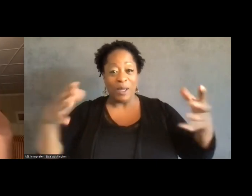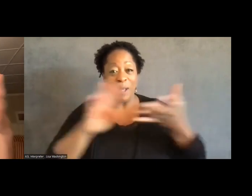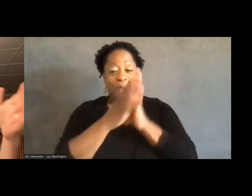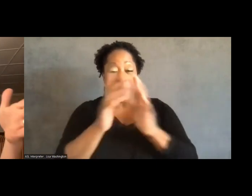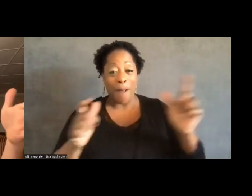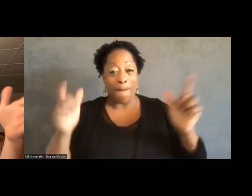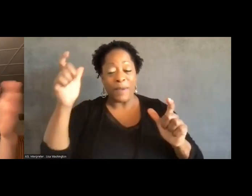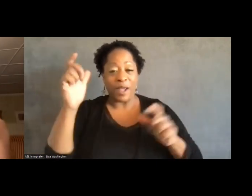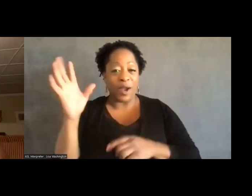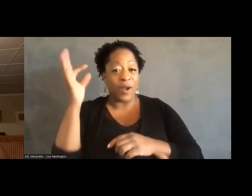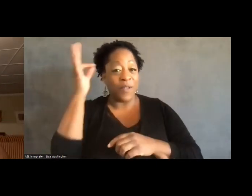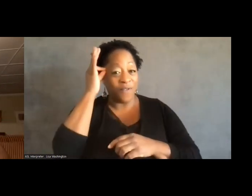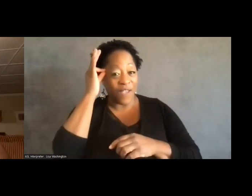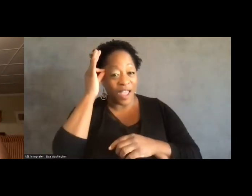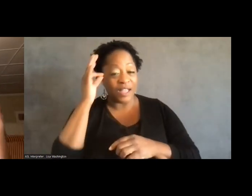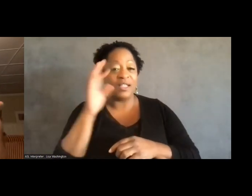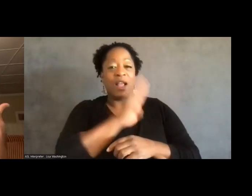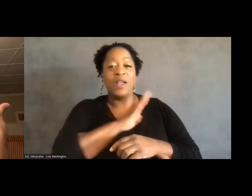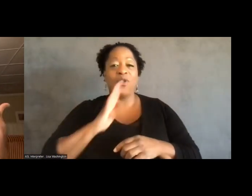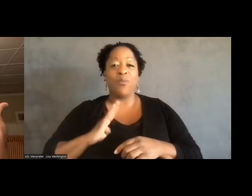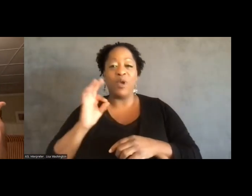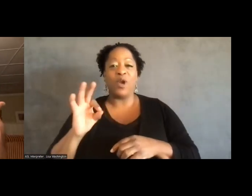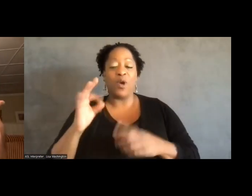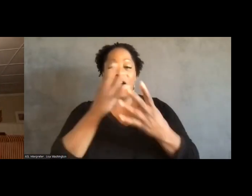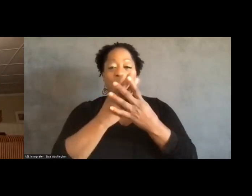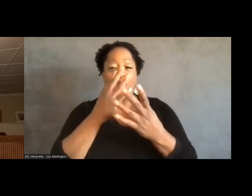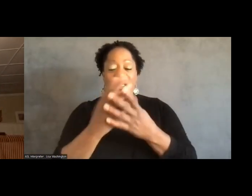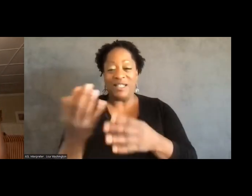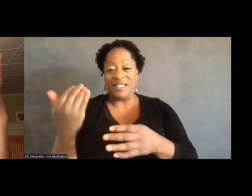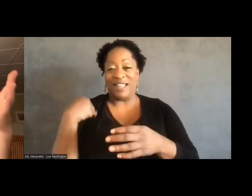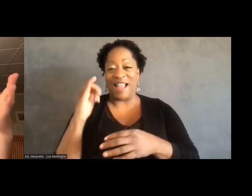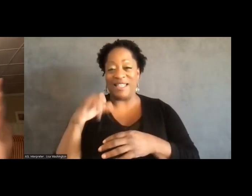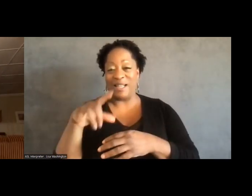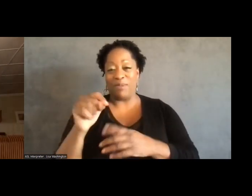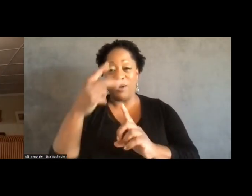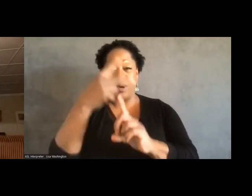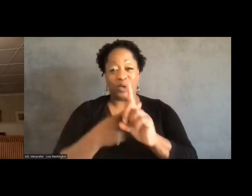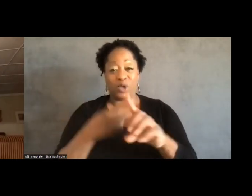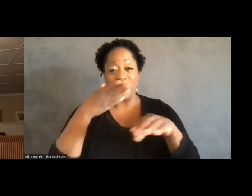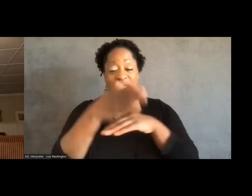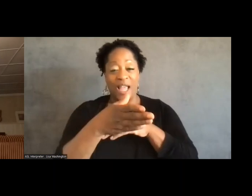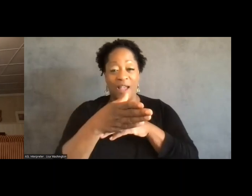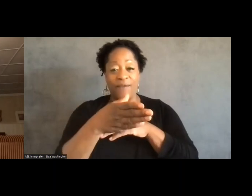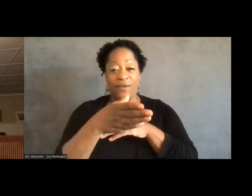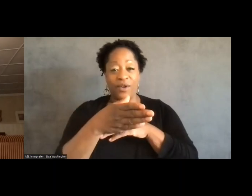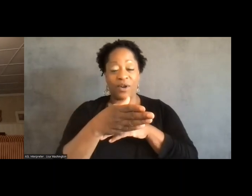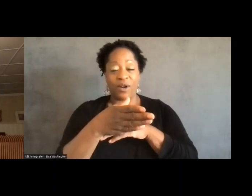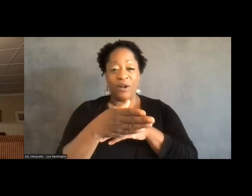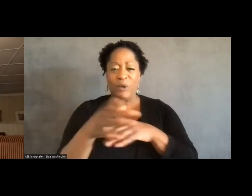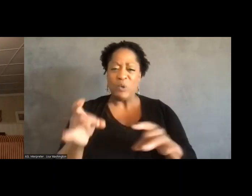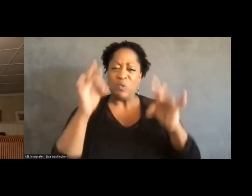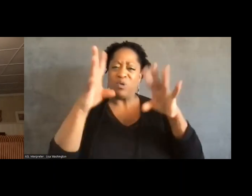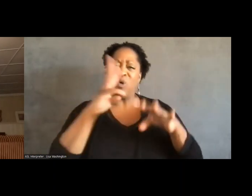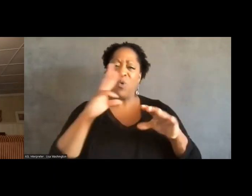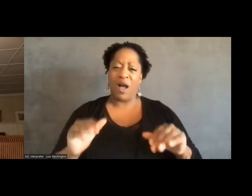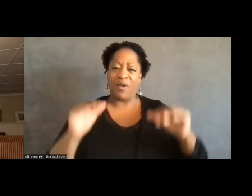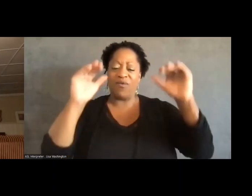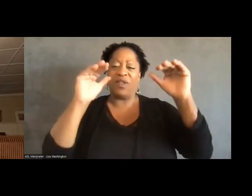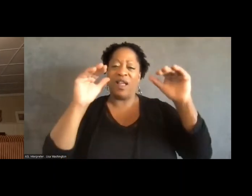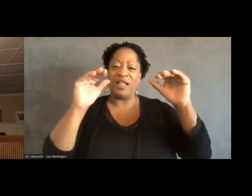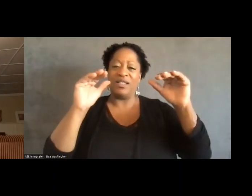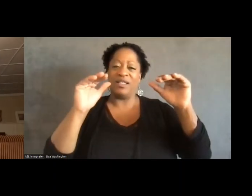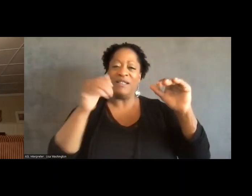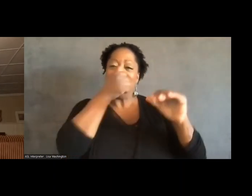the feds, the Bureau of Prisons just in this past September, two months after devastating floods hit eastern Kentucky,